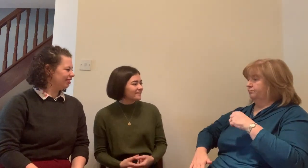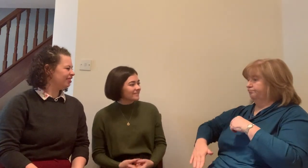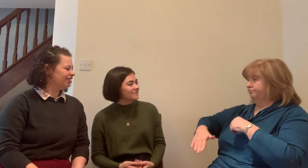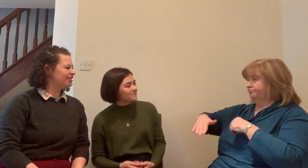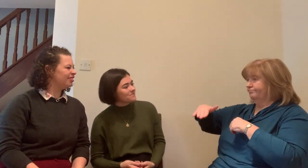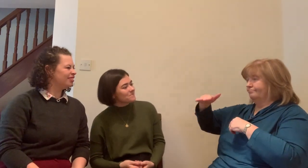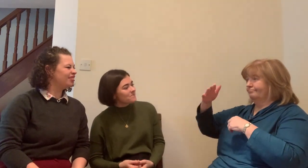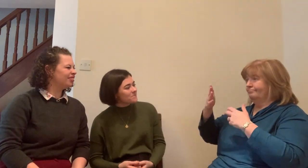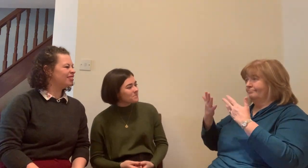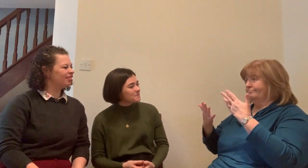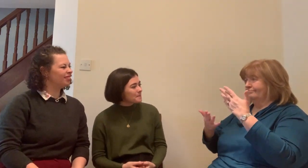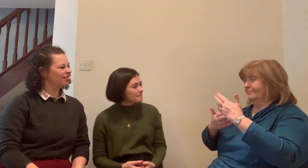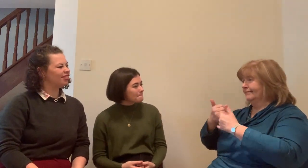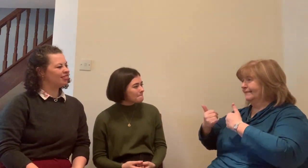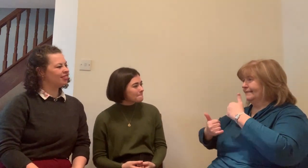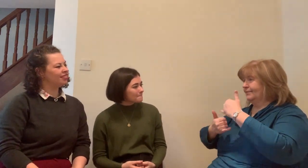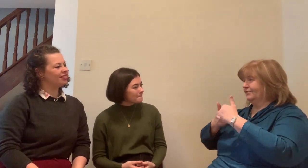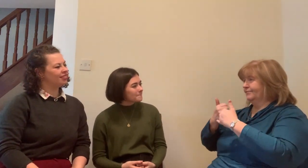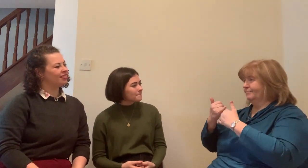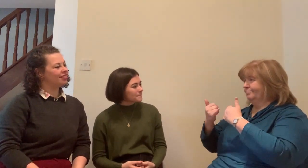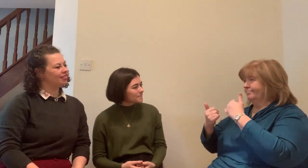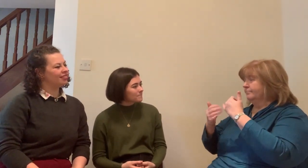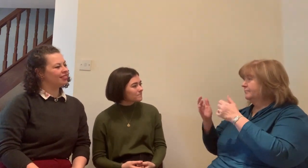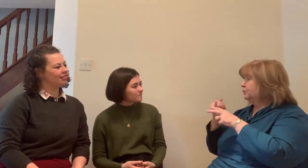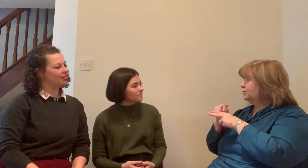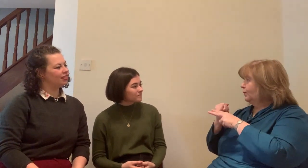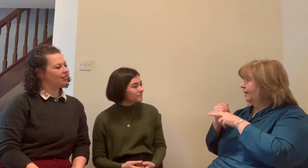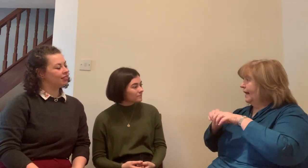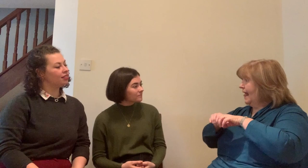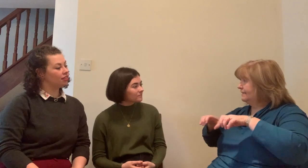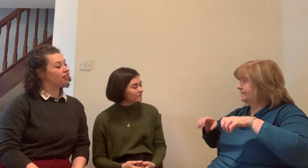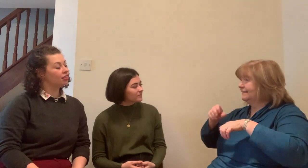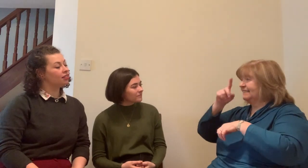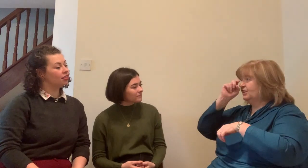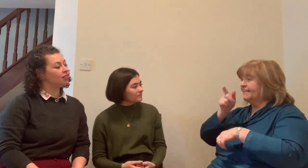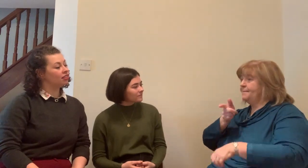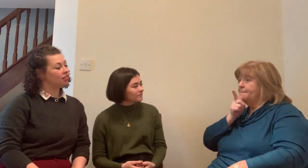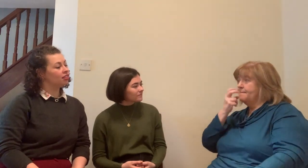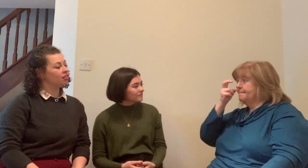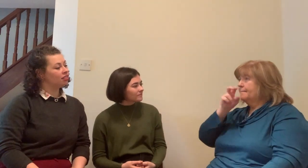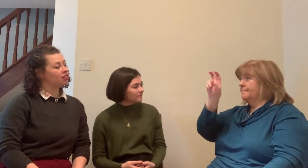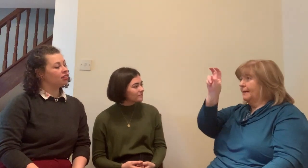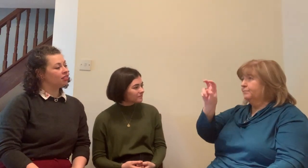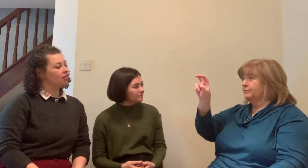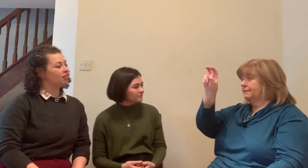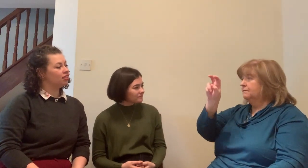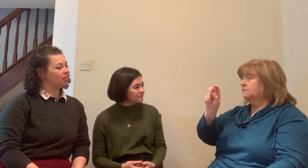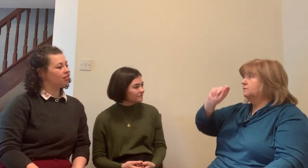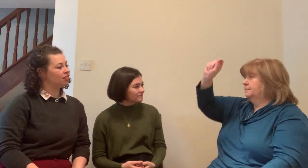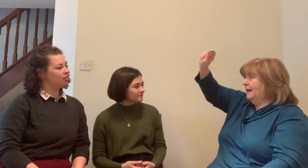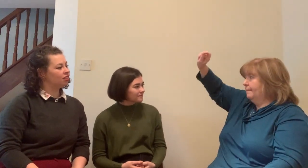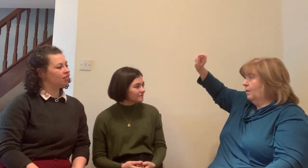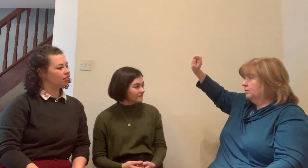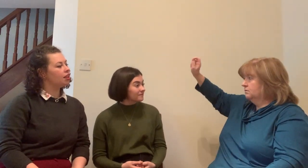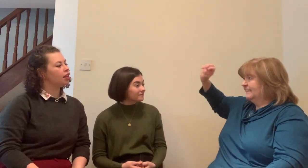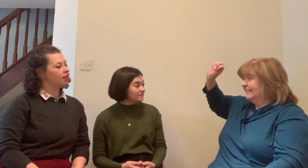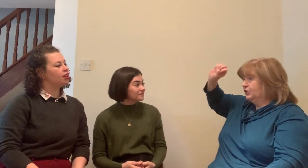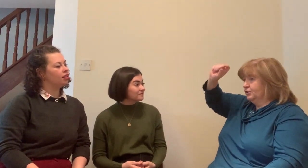Older maybe? Older. Exactly, exactly. Yes, yeah, yeah. That's not the right context in how I use that term but yes, older and their